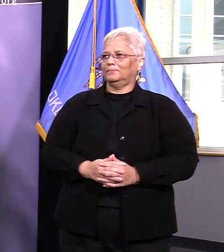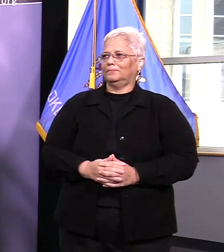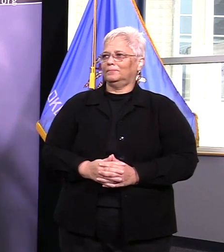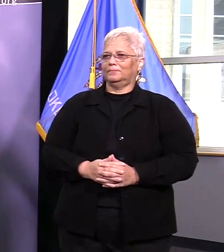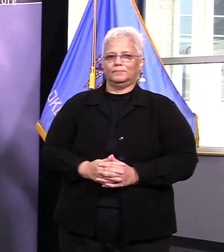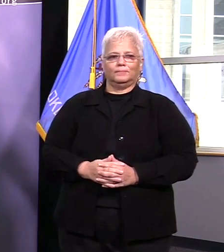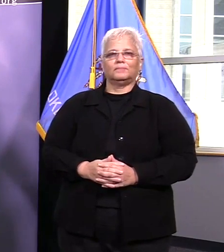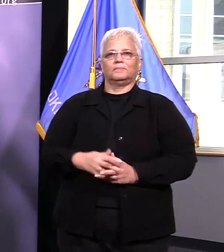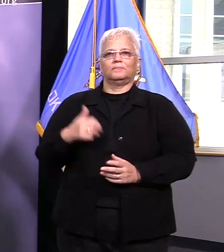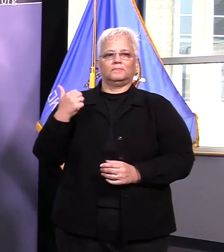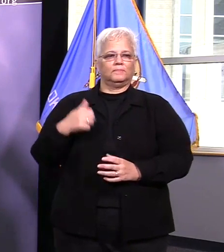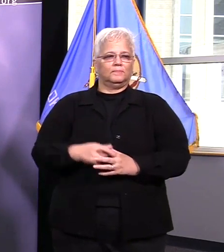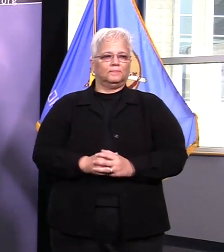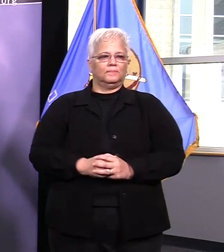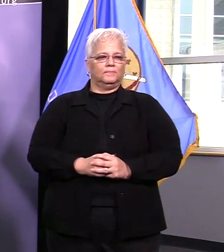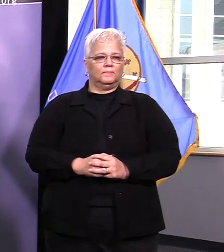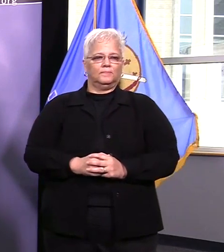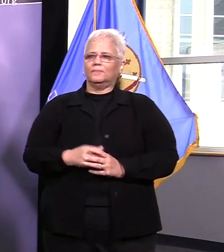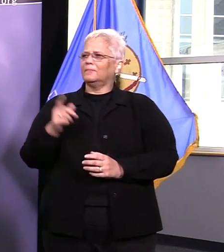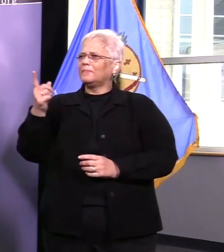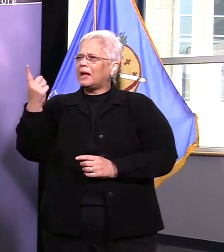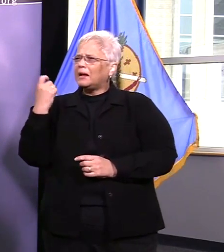thank you very much can you reiterate the question